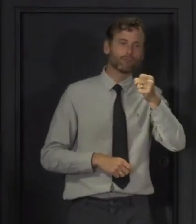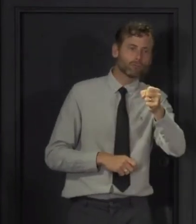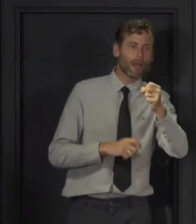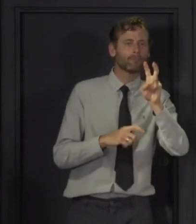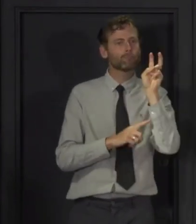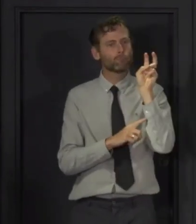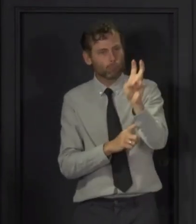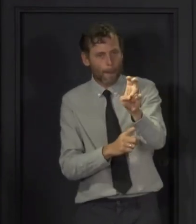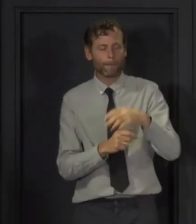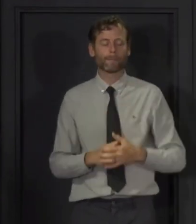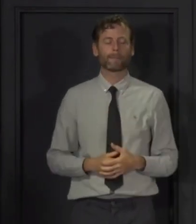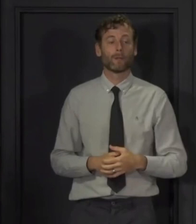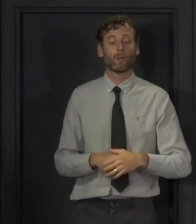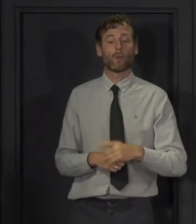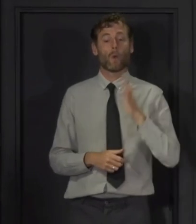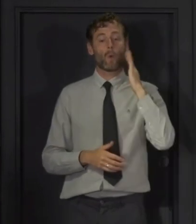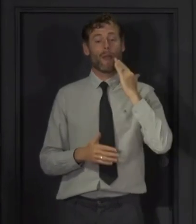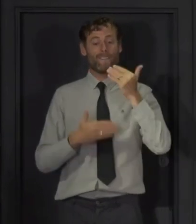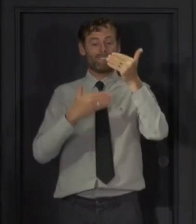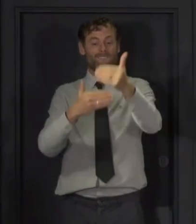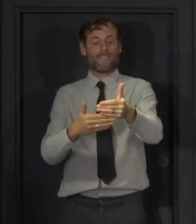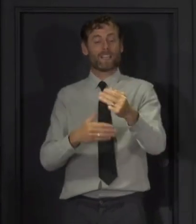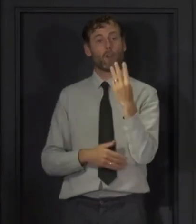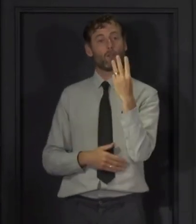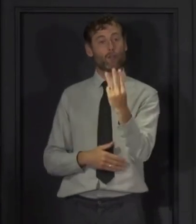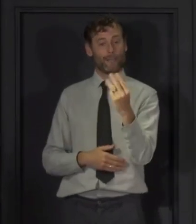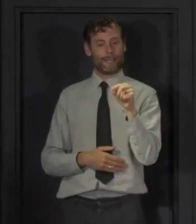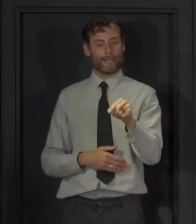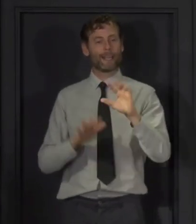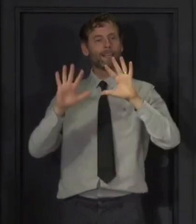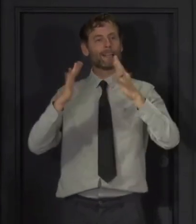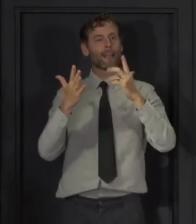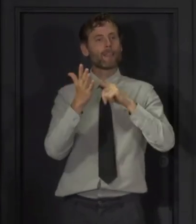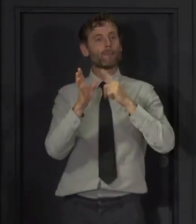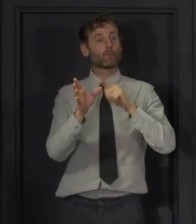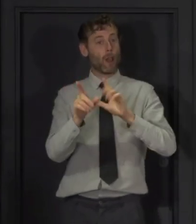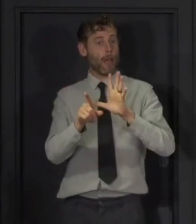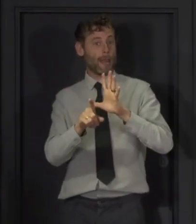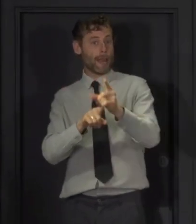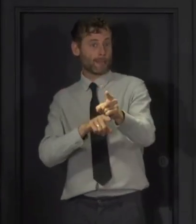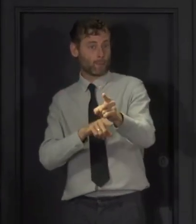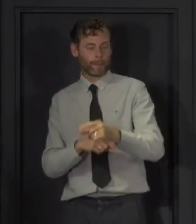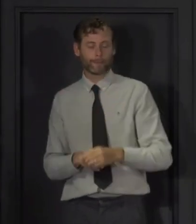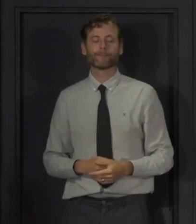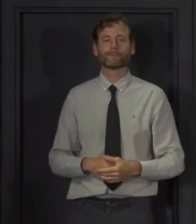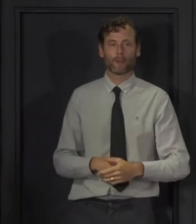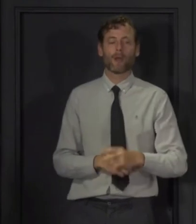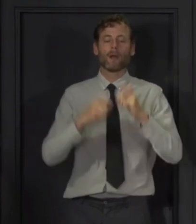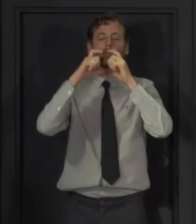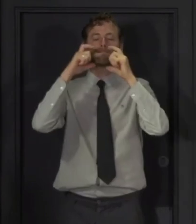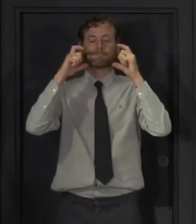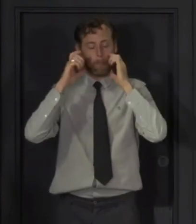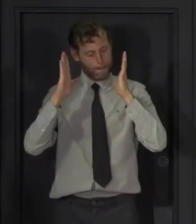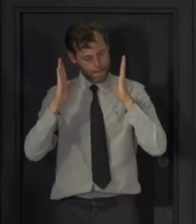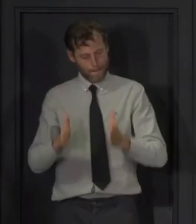from the expected start of phase three, which is the 10th of July next week, wearing face coverings will also be mandatory in